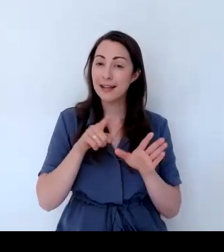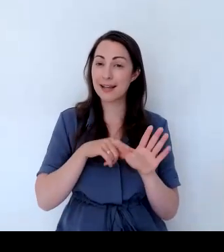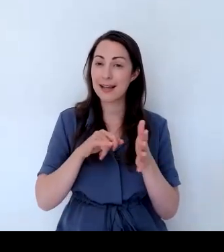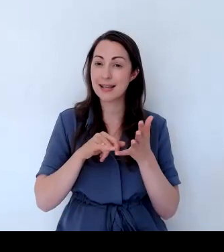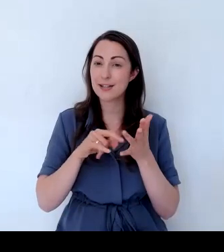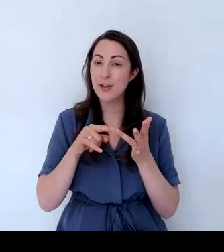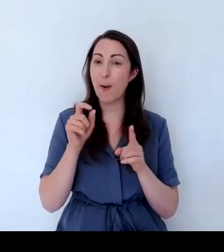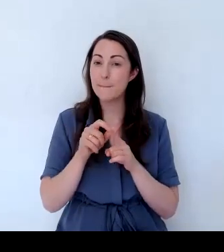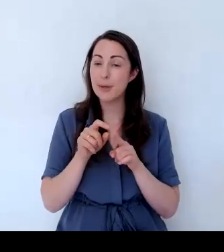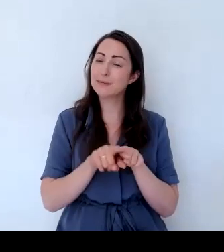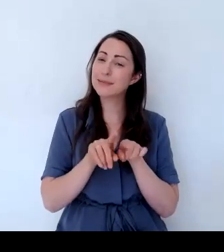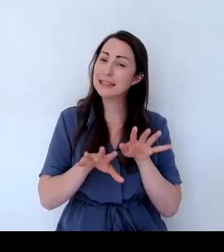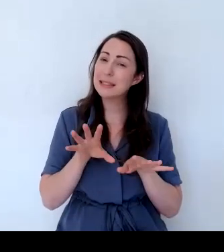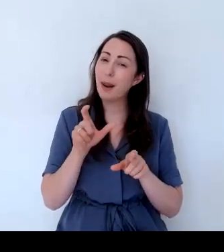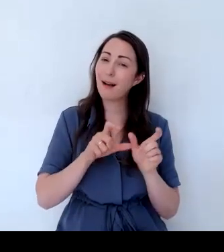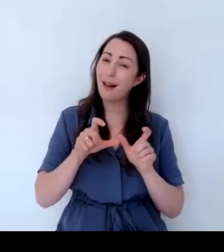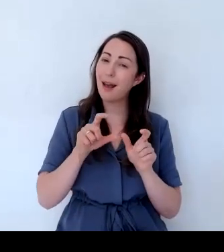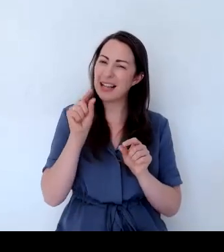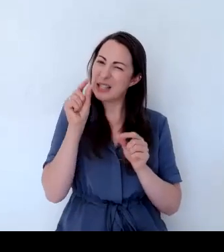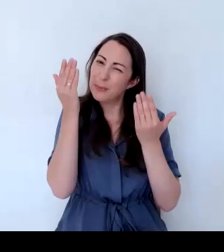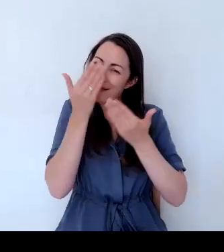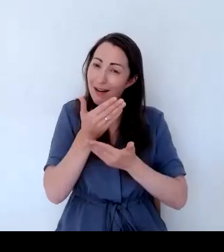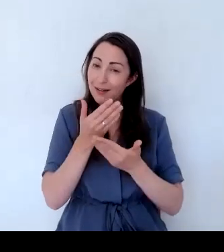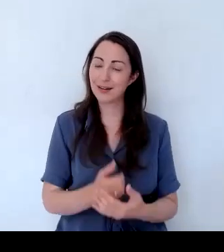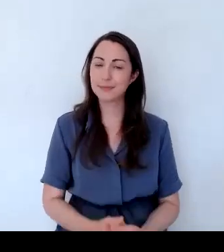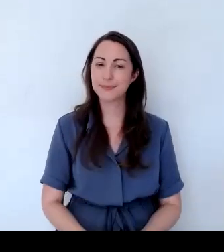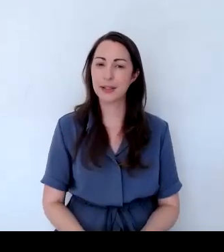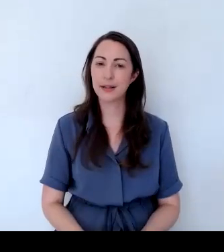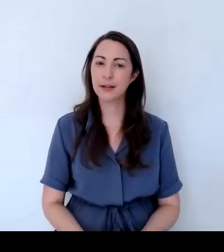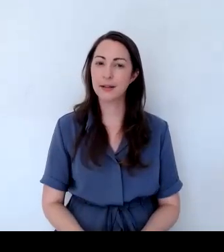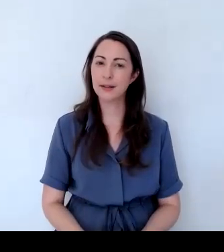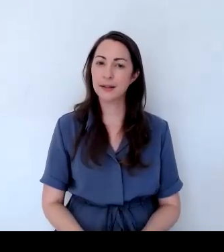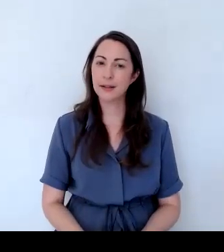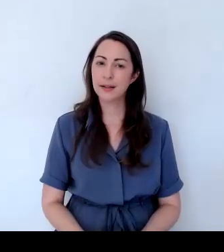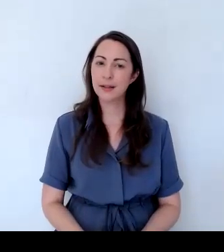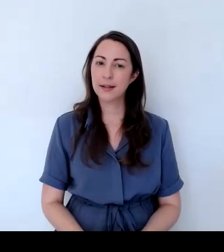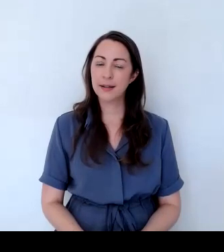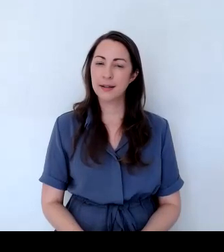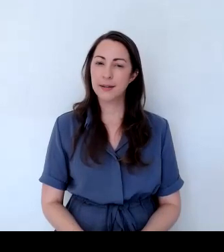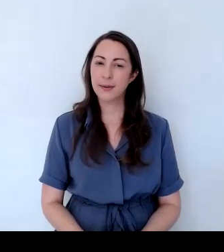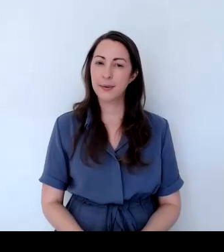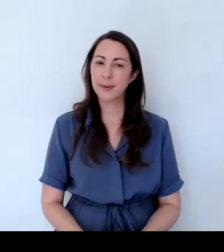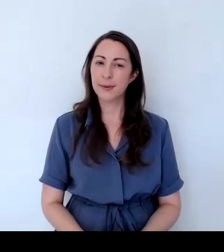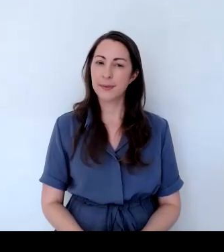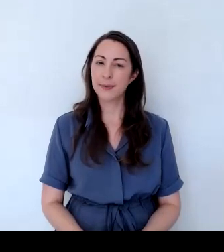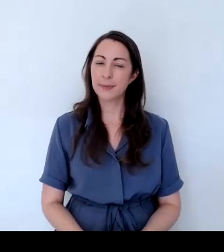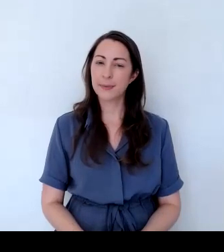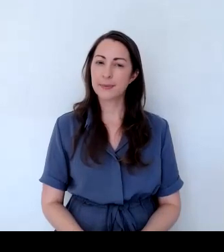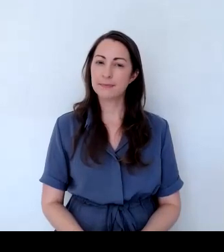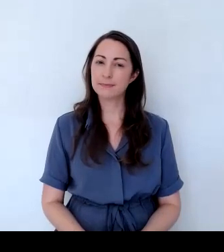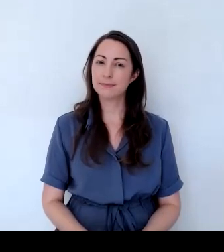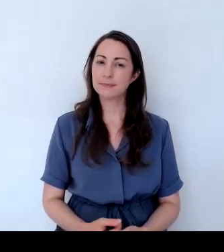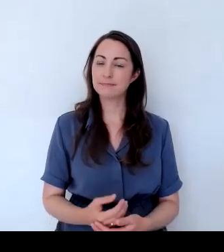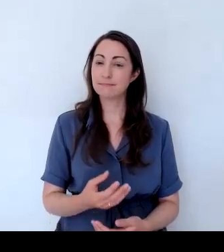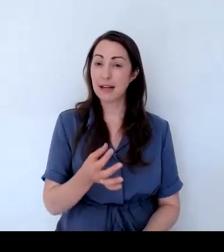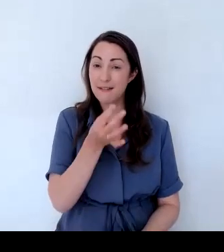Again, it's good in kookery, nice soups and stews, and it produces the flower like